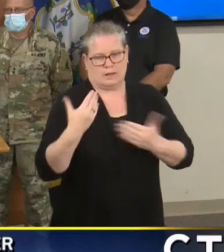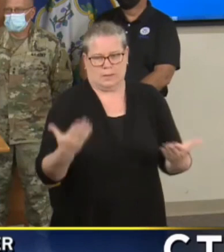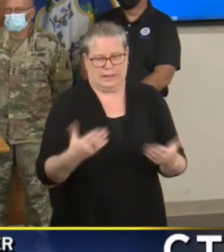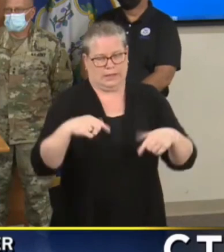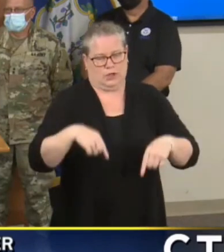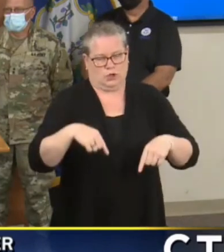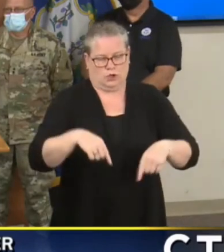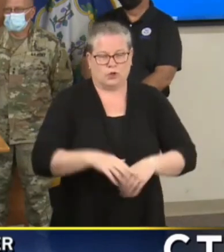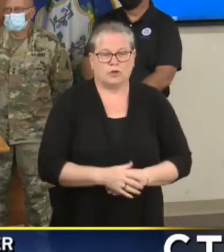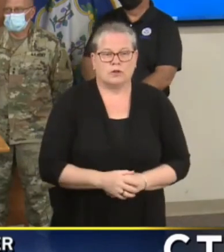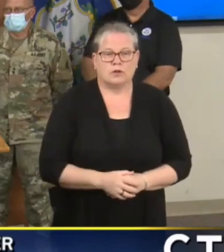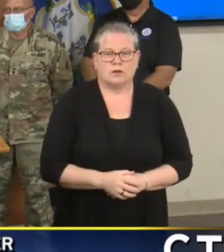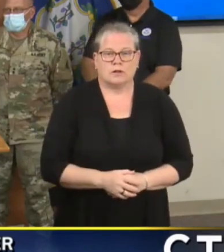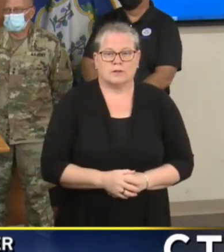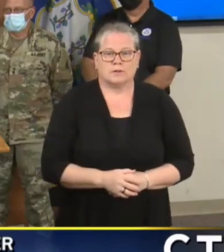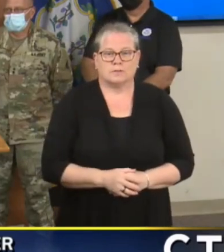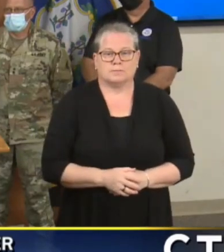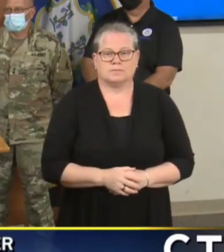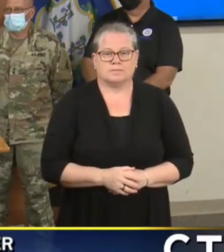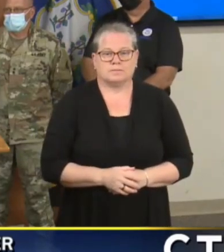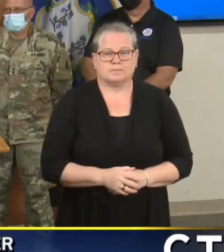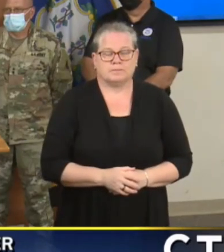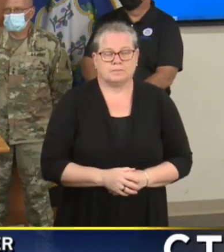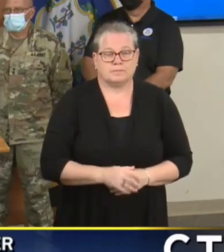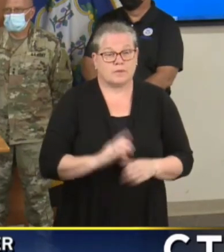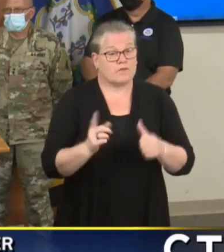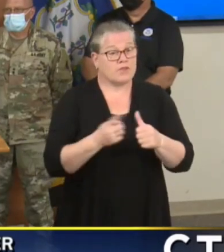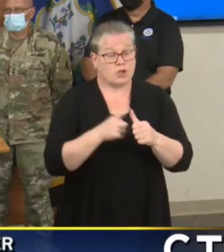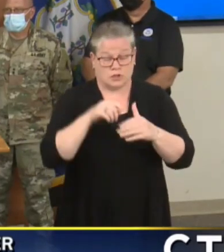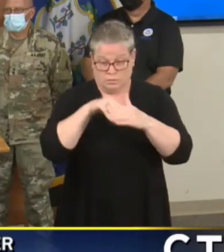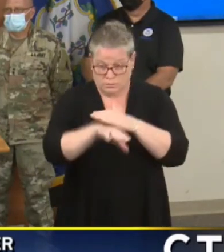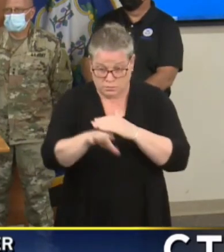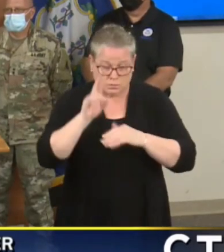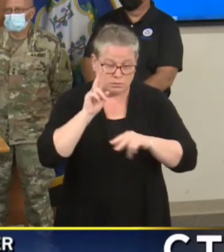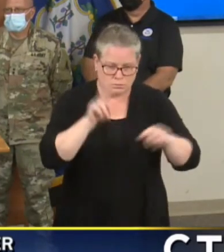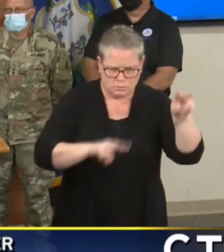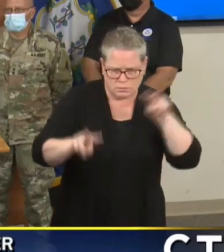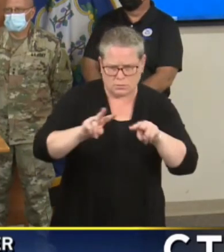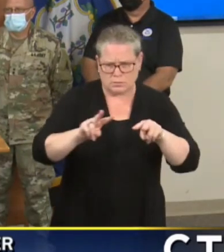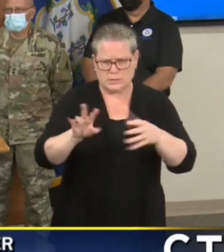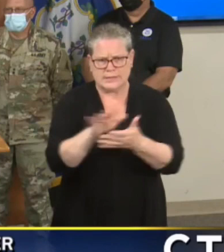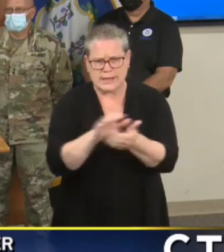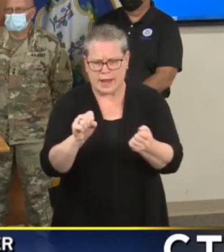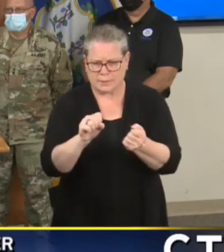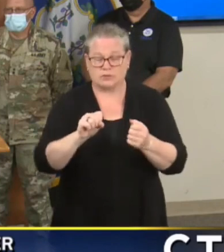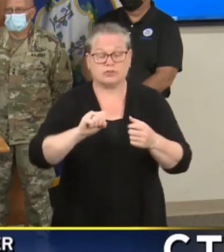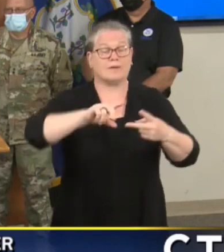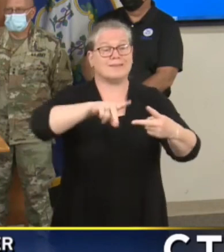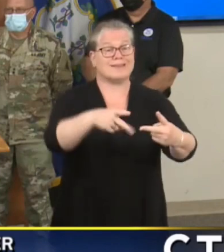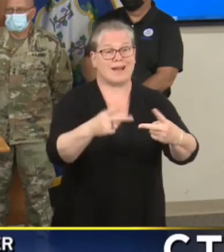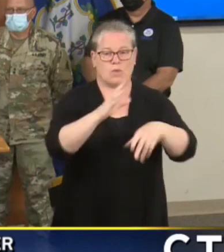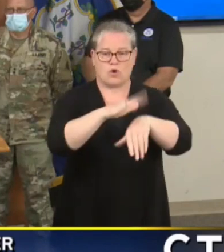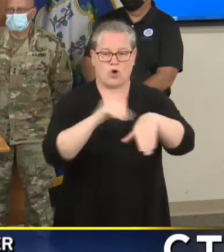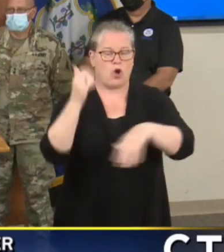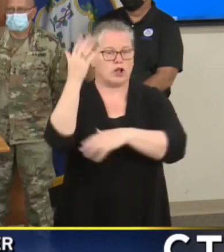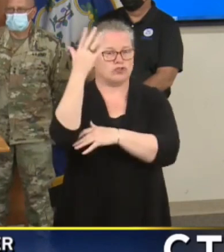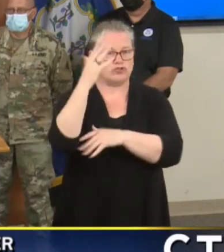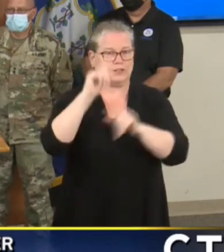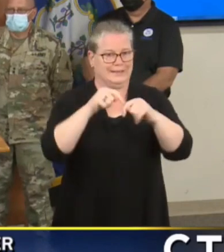But look first and foremost we assess the damage. Secondly we have the tree teams making sure that we can assess